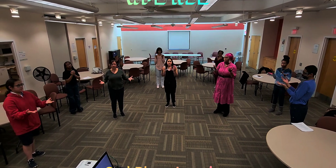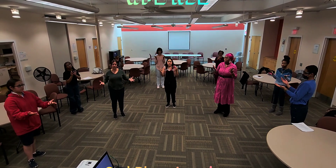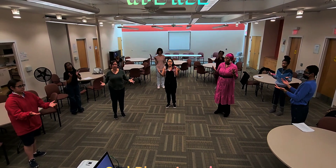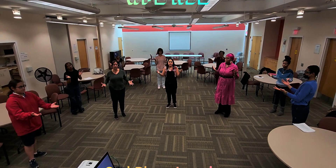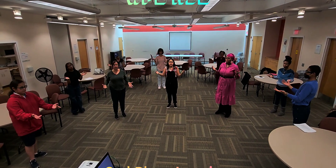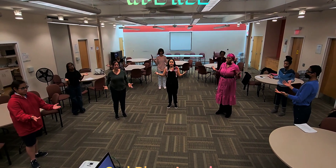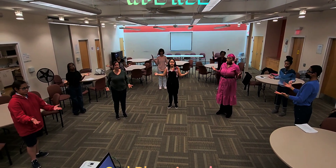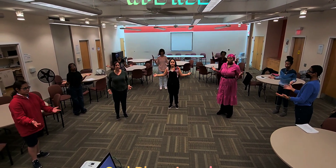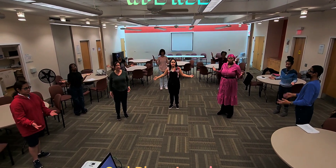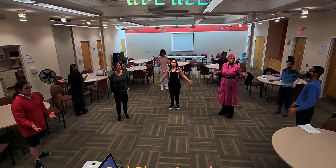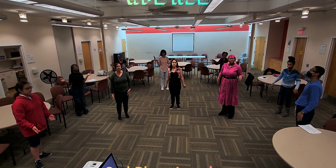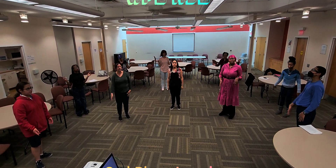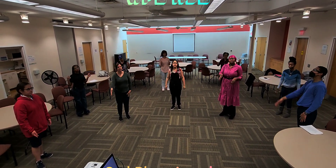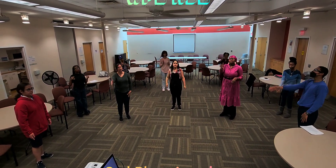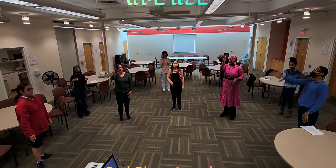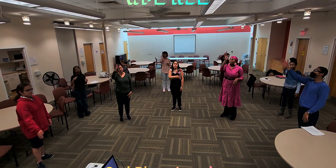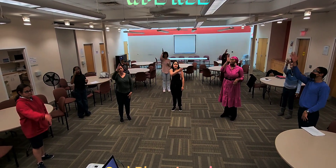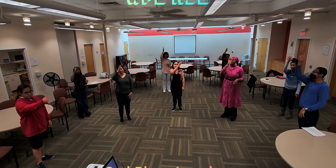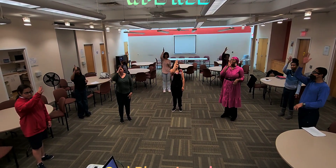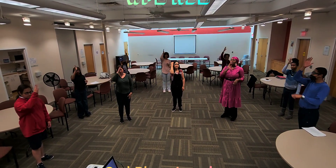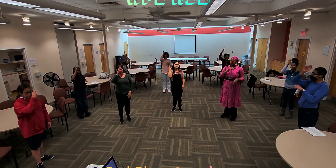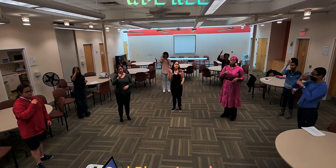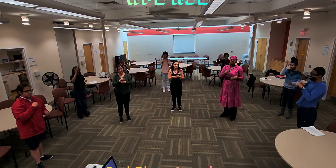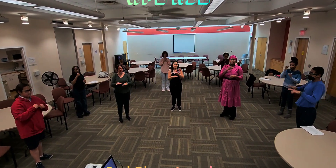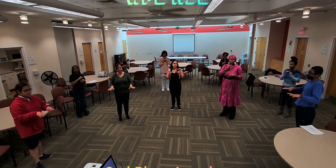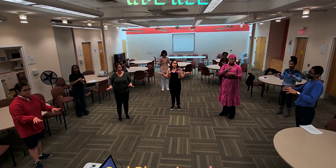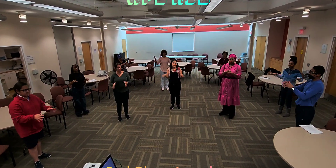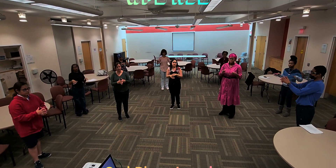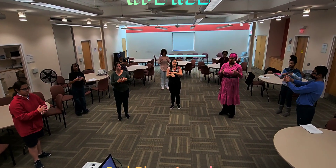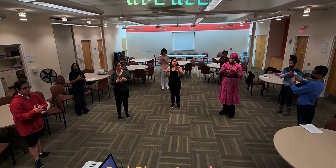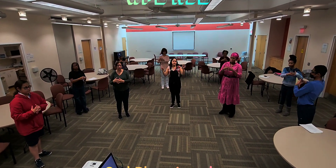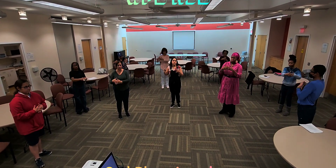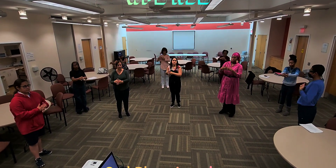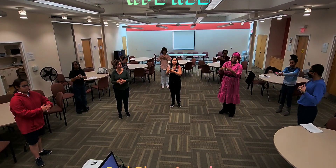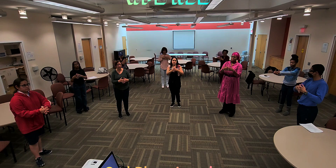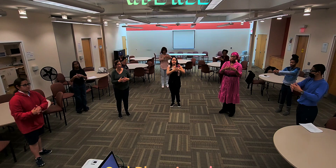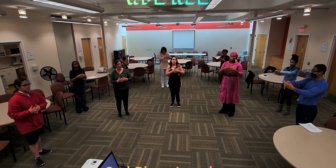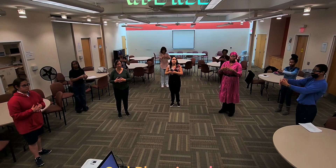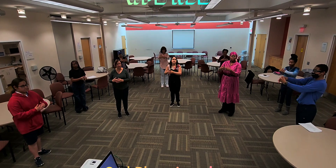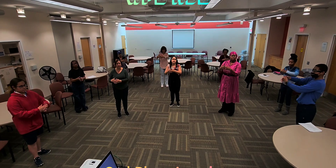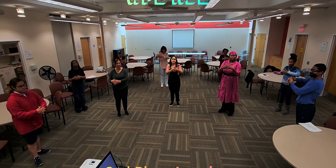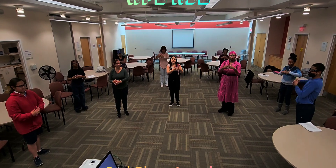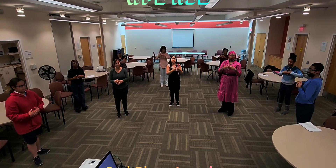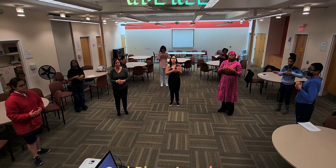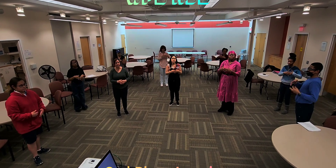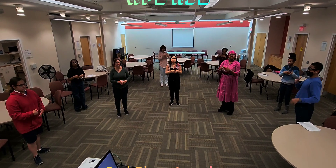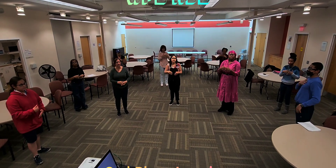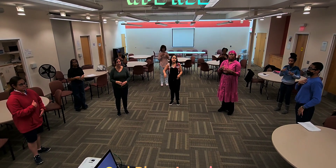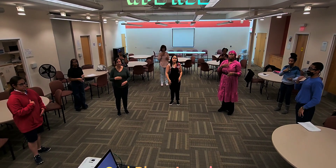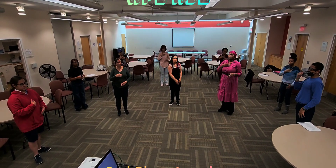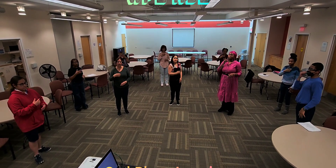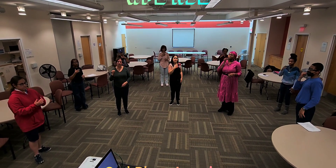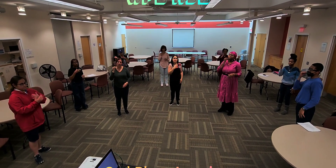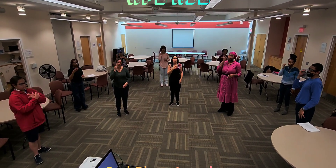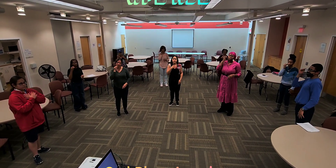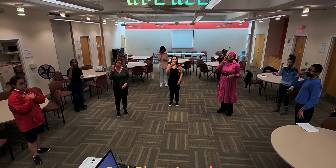God bless America My home